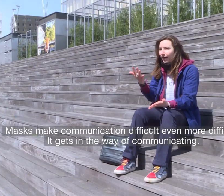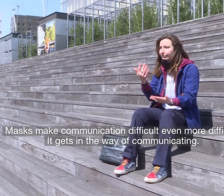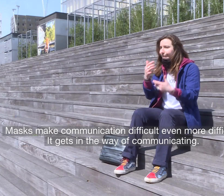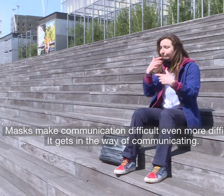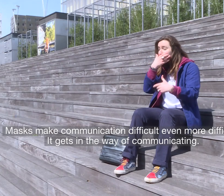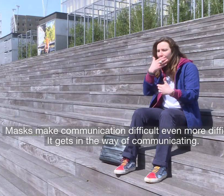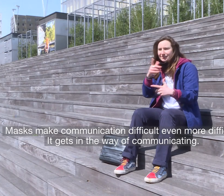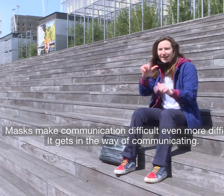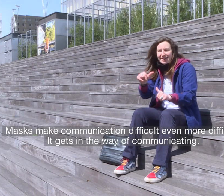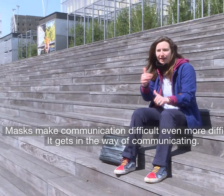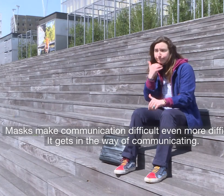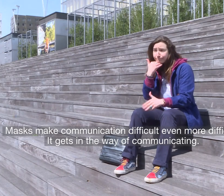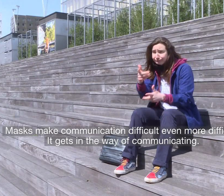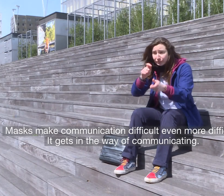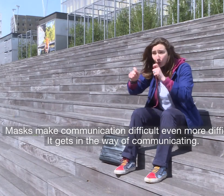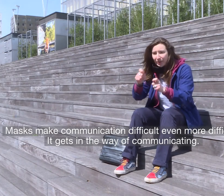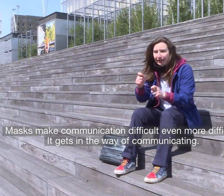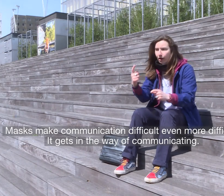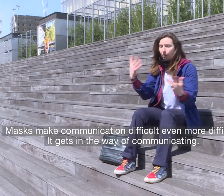It's true that communication more difficult when there is a mask.